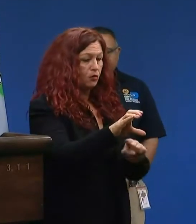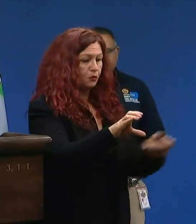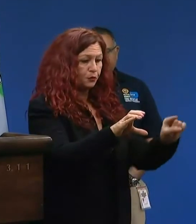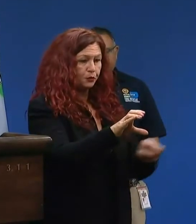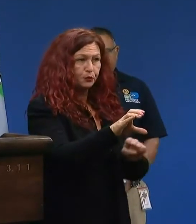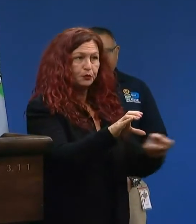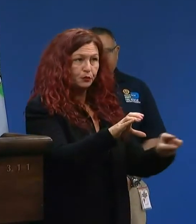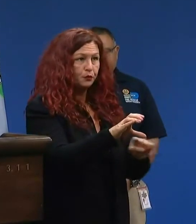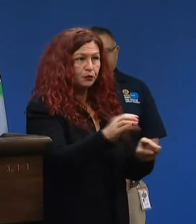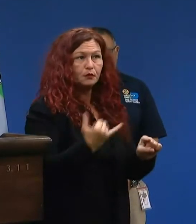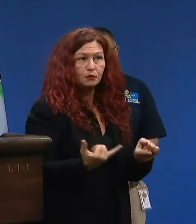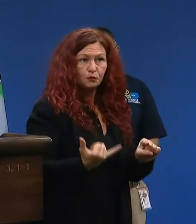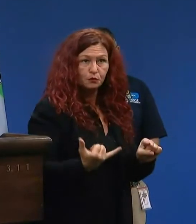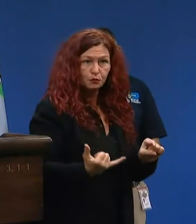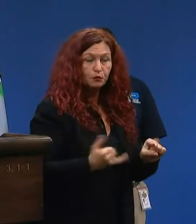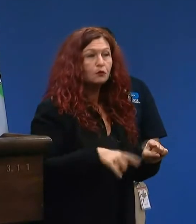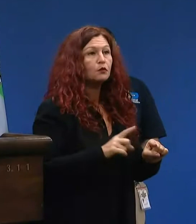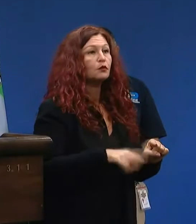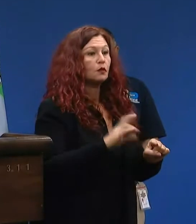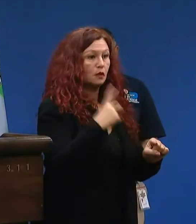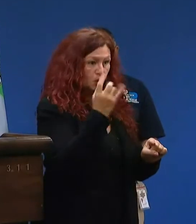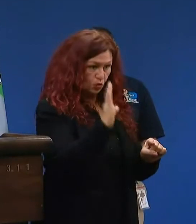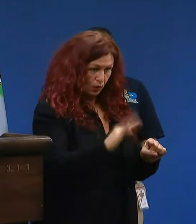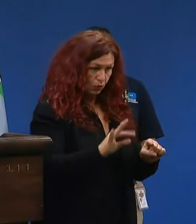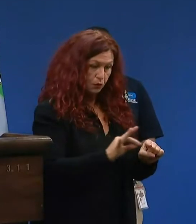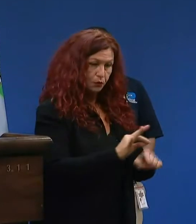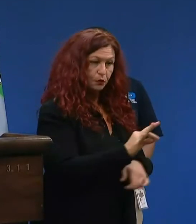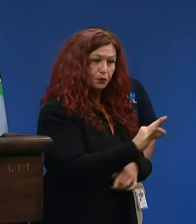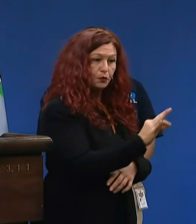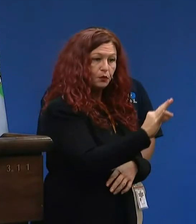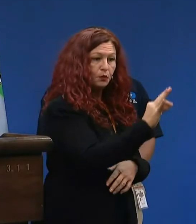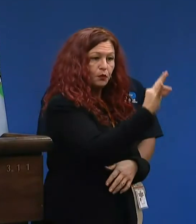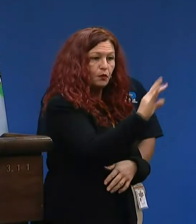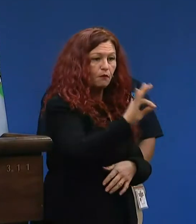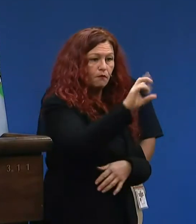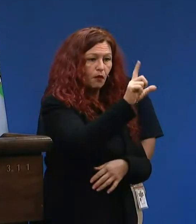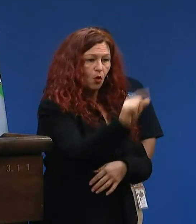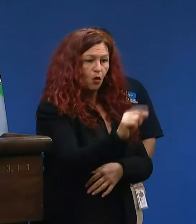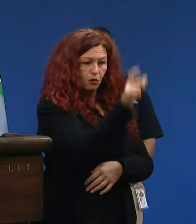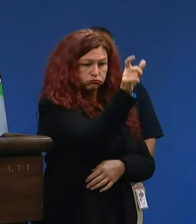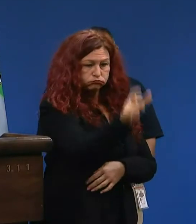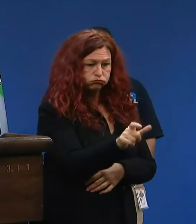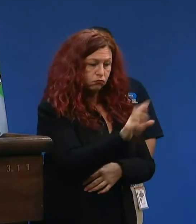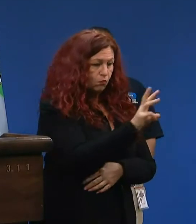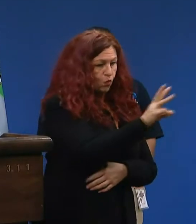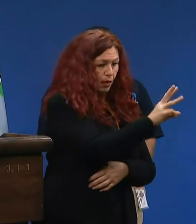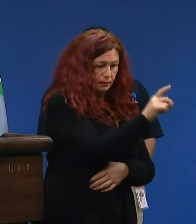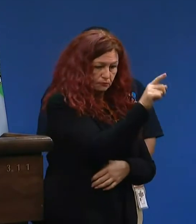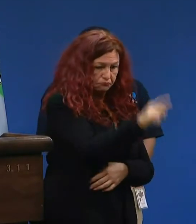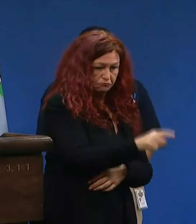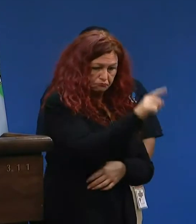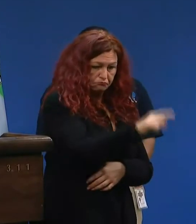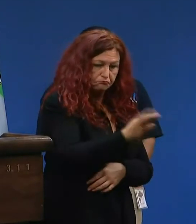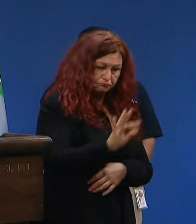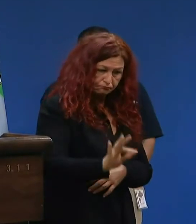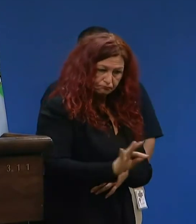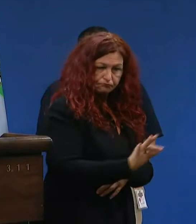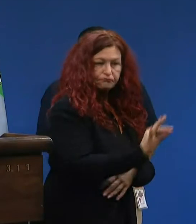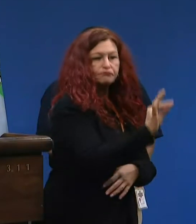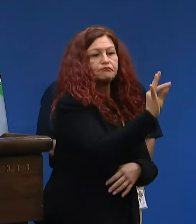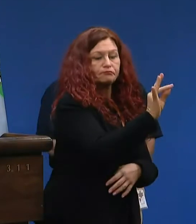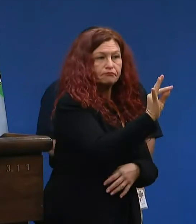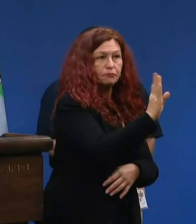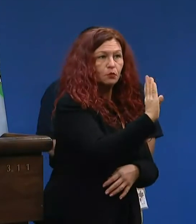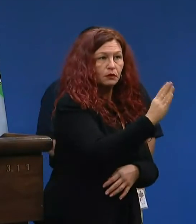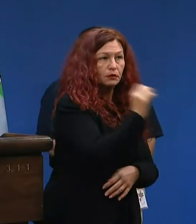center of the storm passing closer to the west coast of Florida, we will still feel some intermittent showers, especially